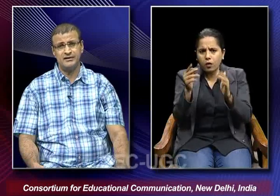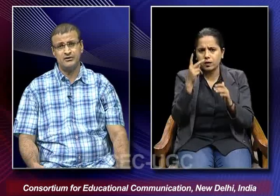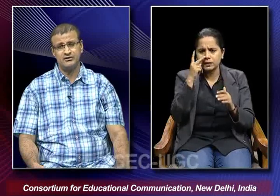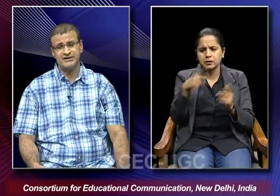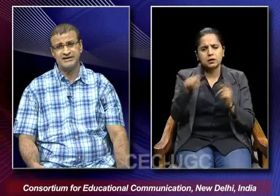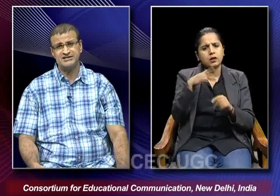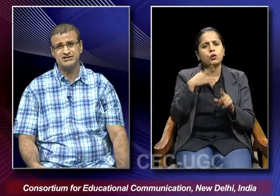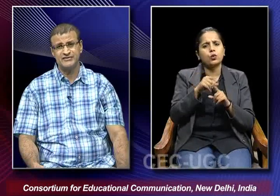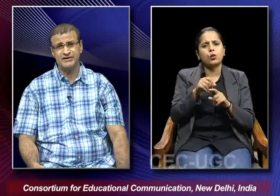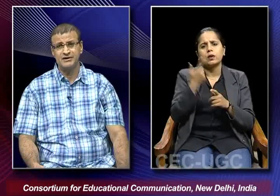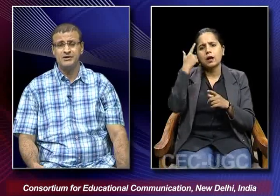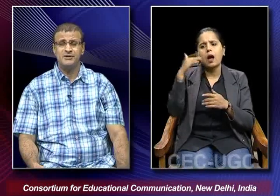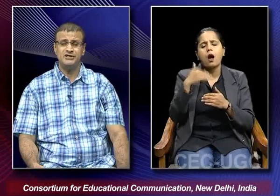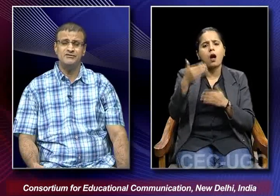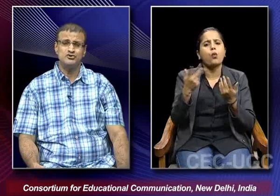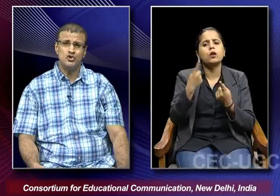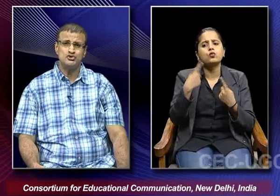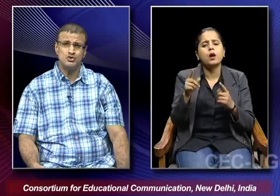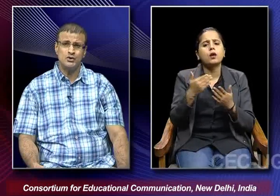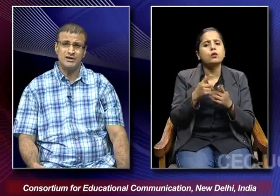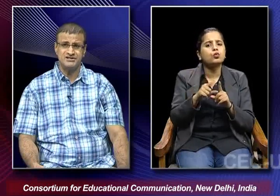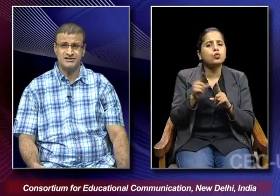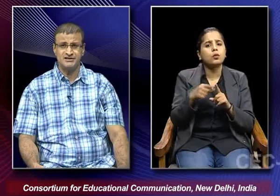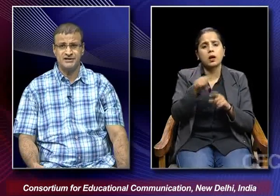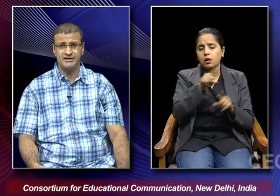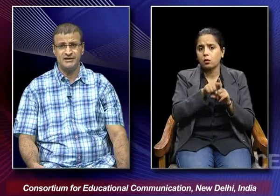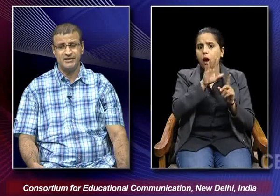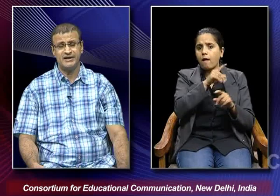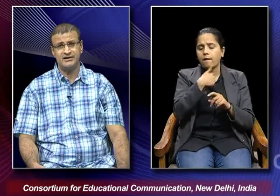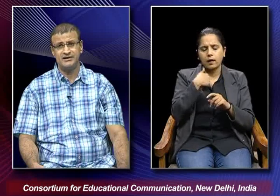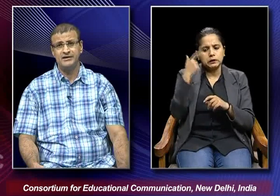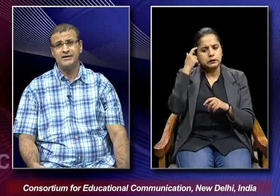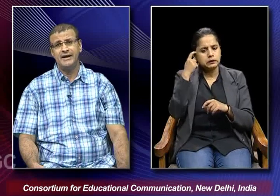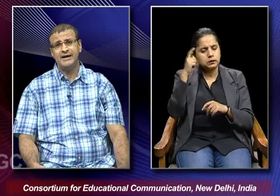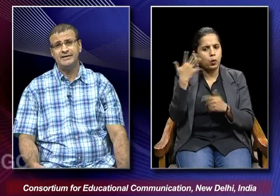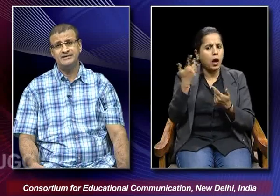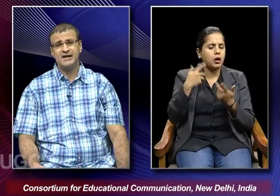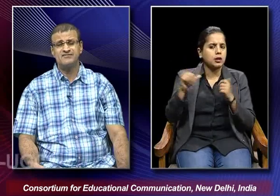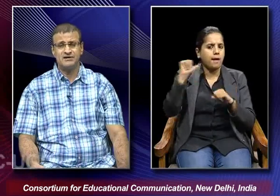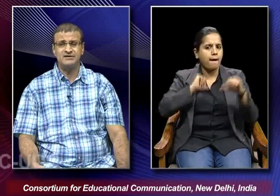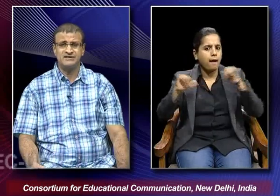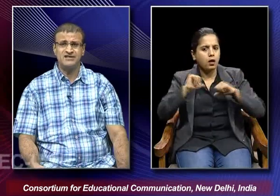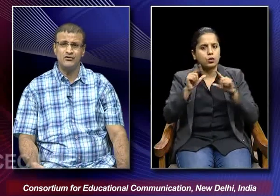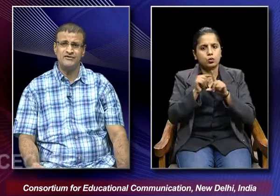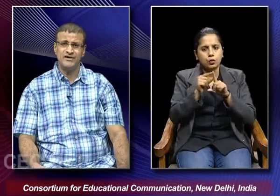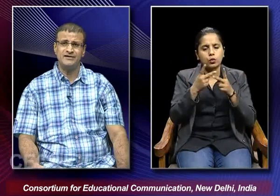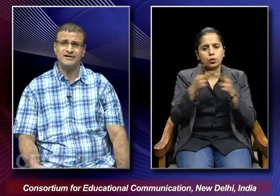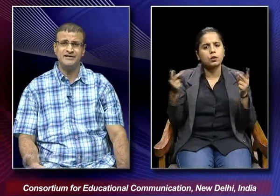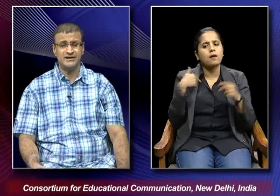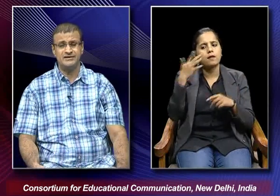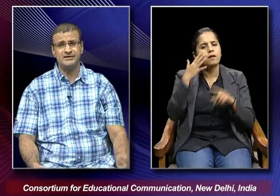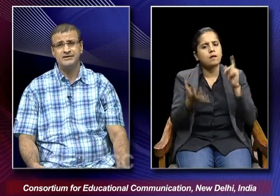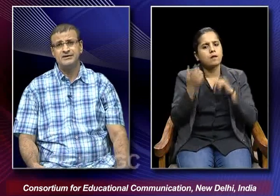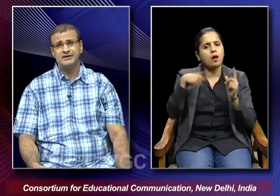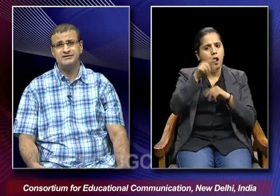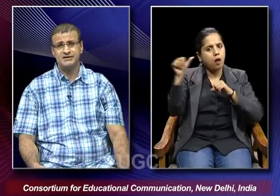direction sphere but he was also concerned in acting. And thereafter that is how we find that he